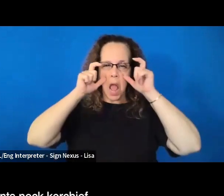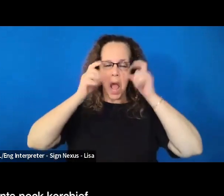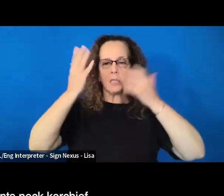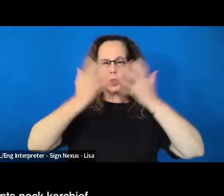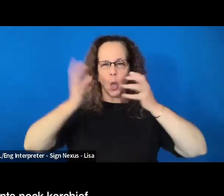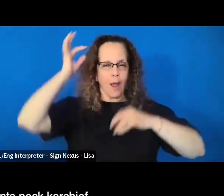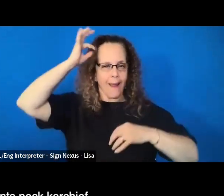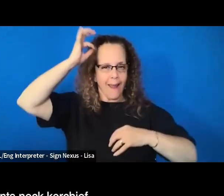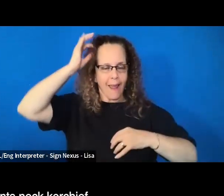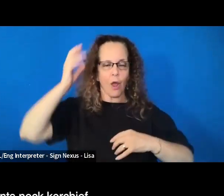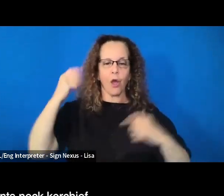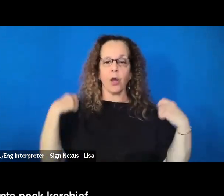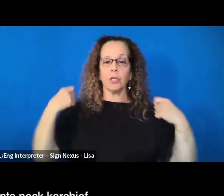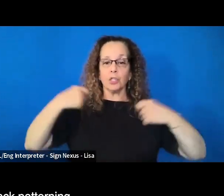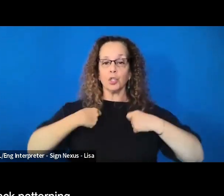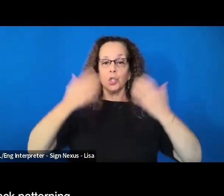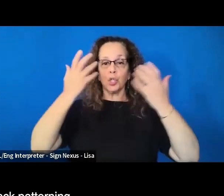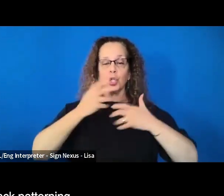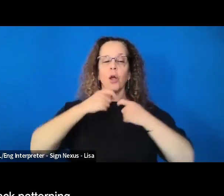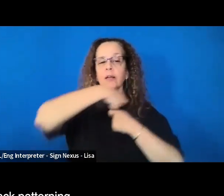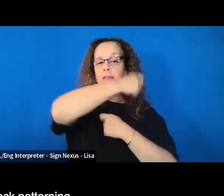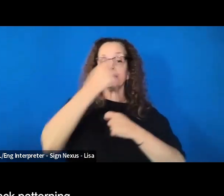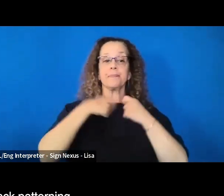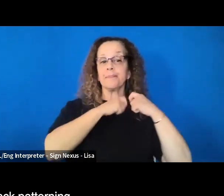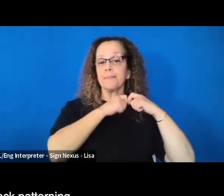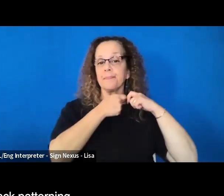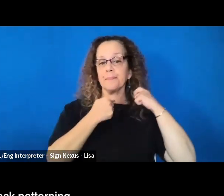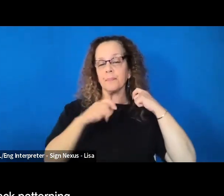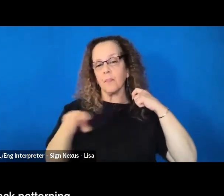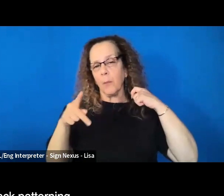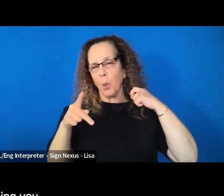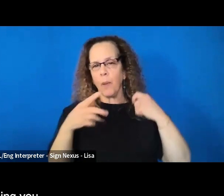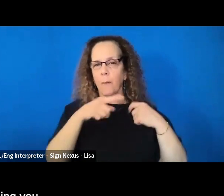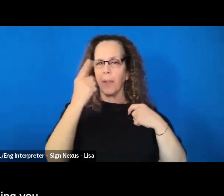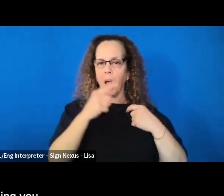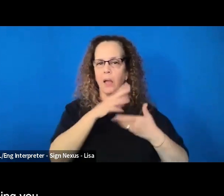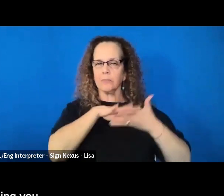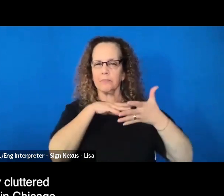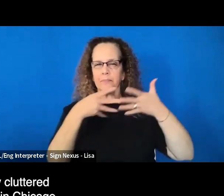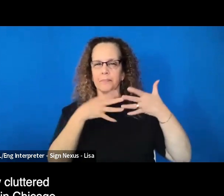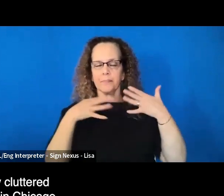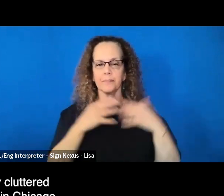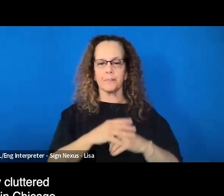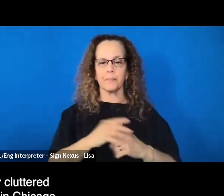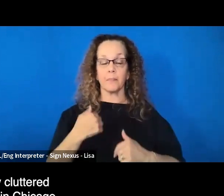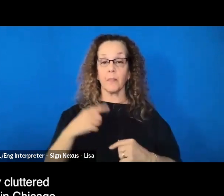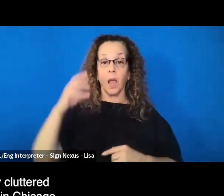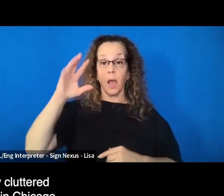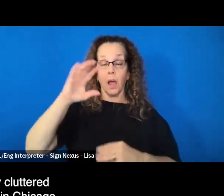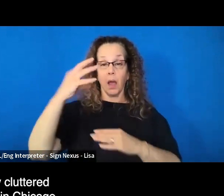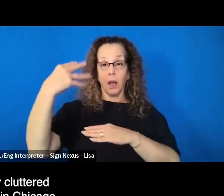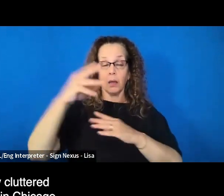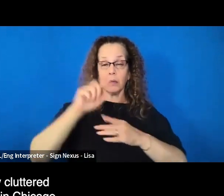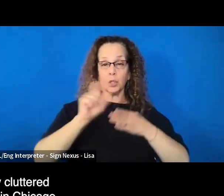and a rebirth garments neck kerchief with purple and black patterning. And I'm joining you from a slightly